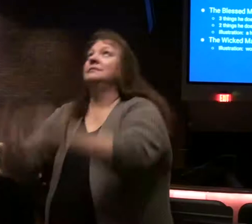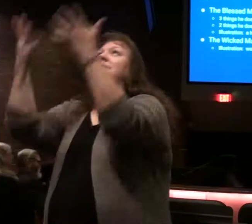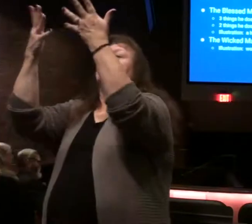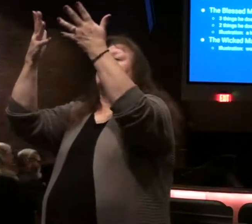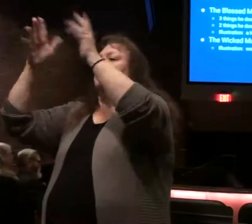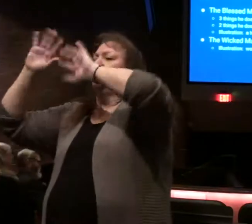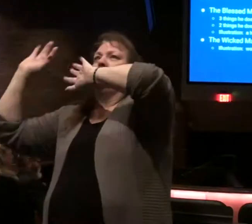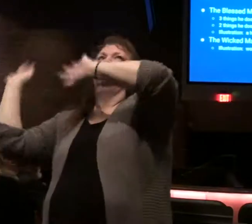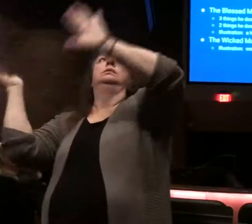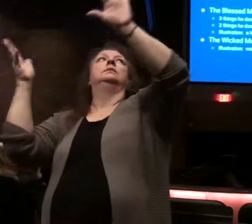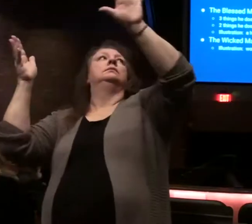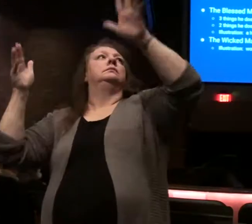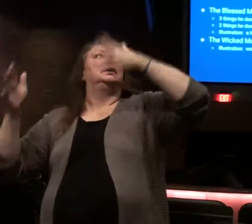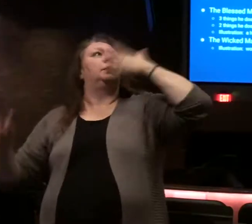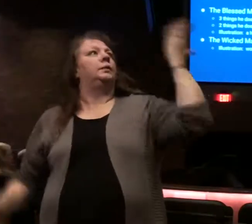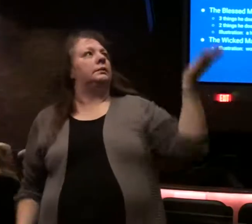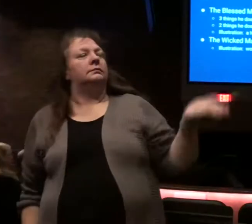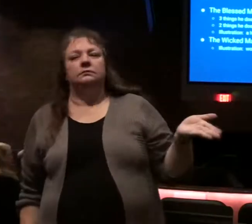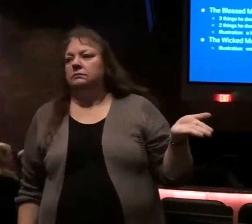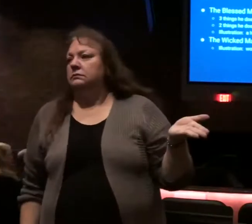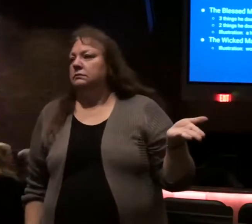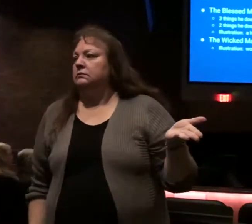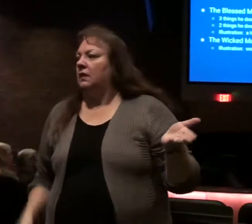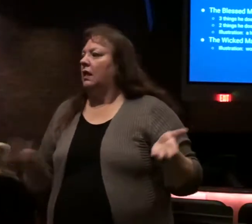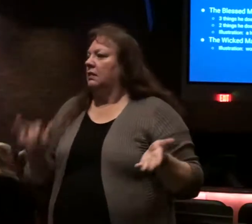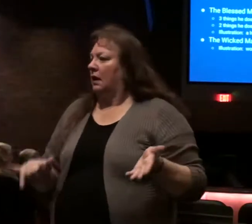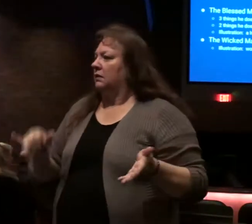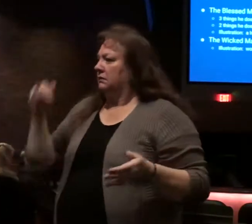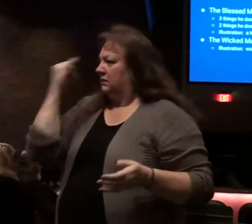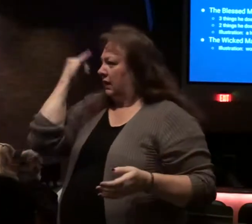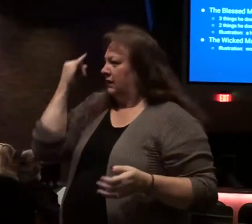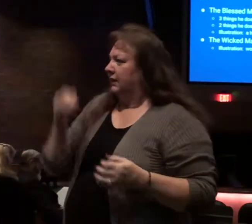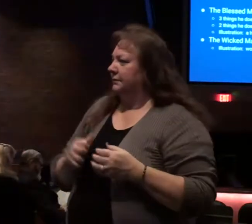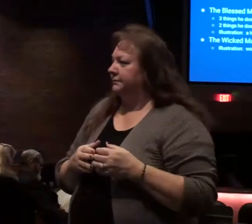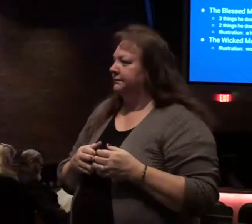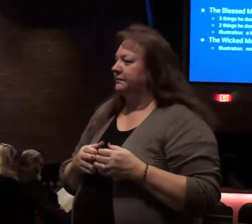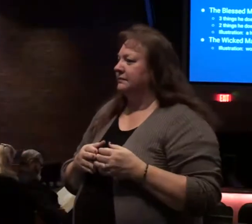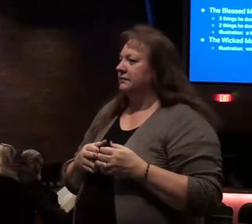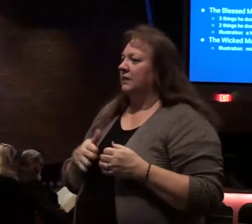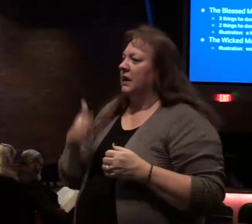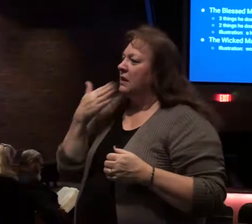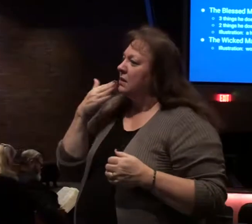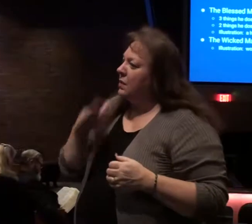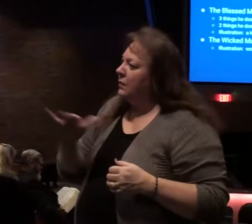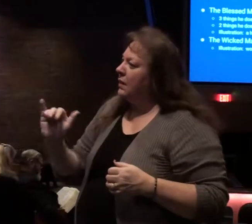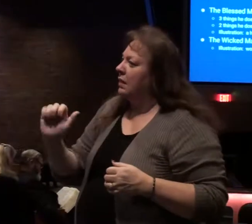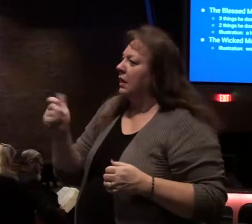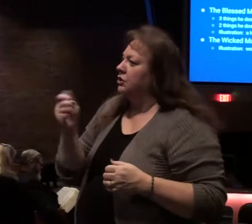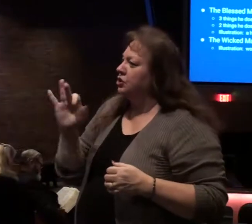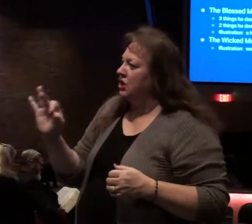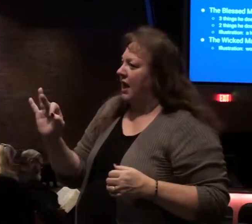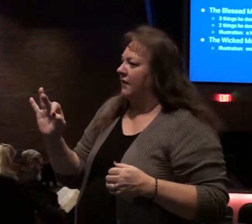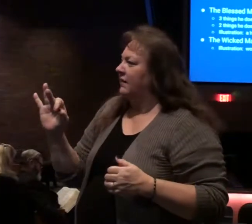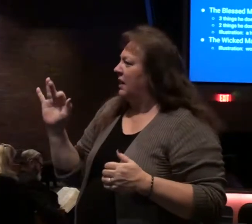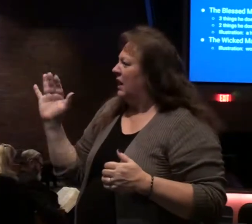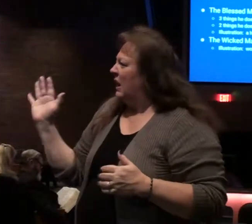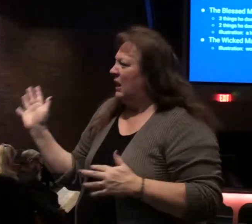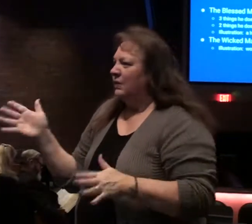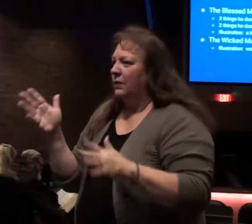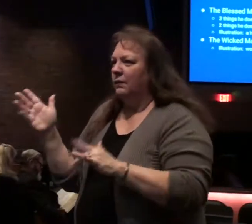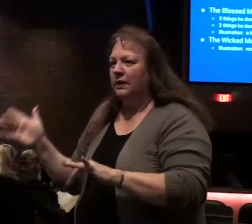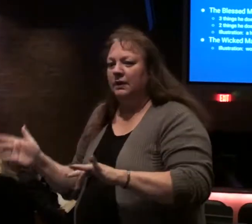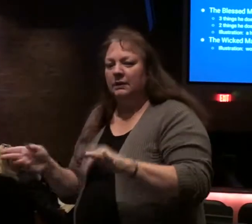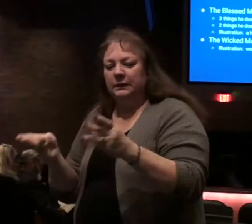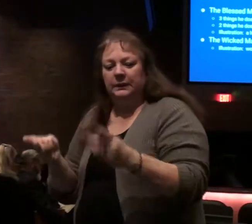the wind just blow it away that's the picture basically the wicked are like chaff which the wind drives